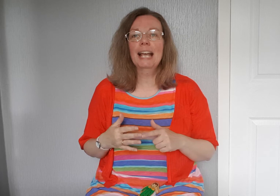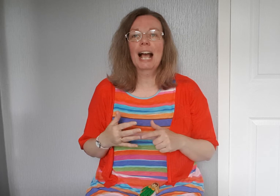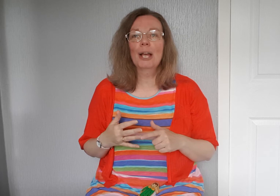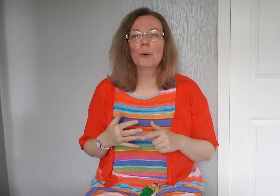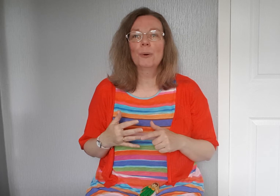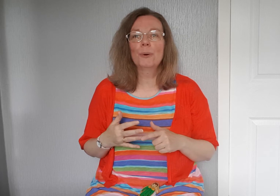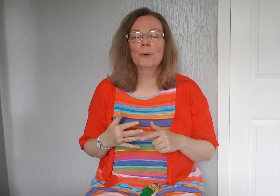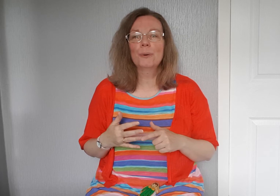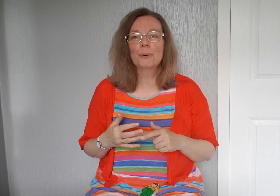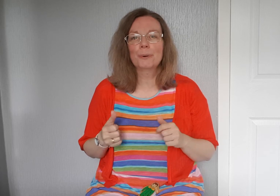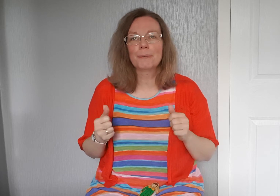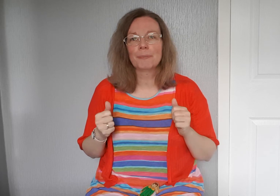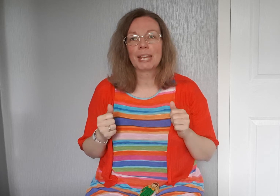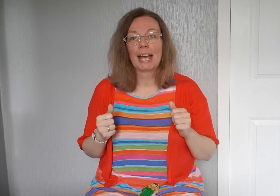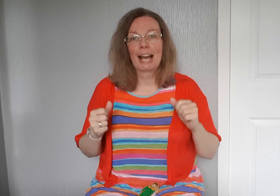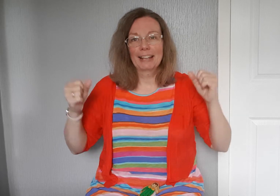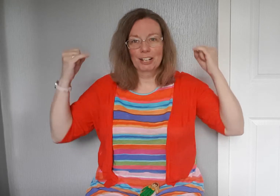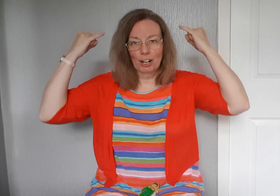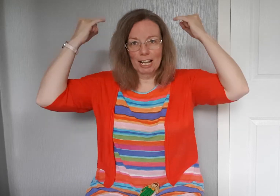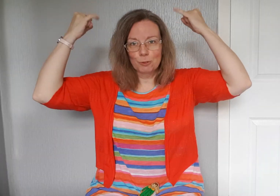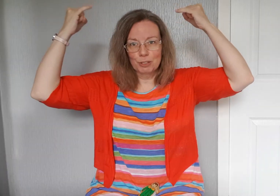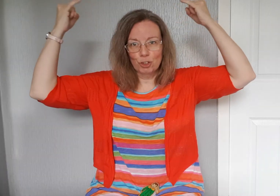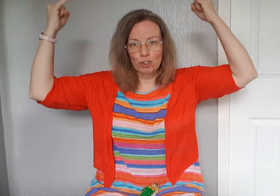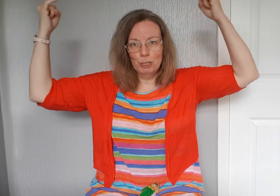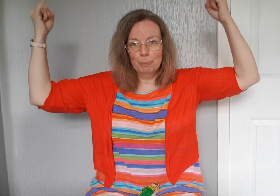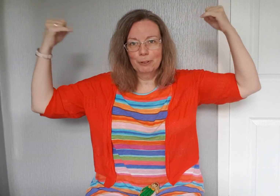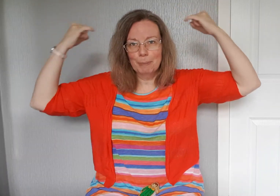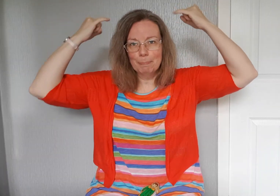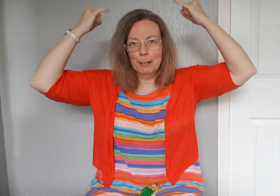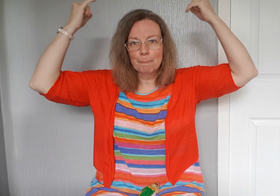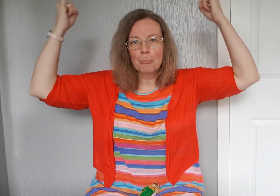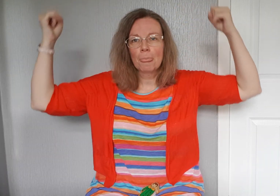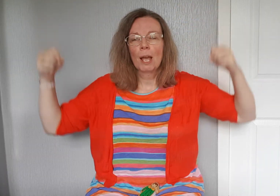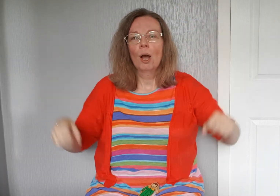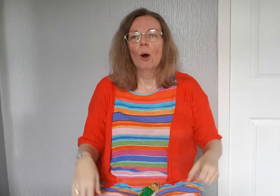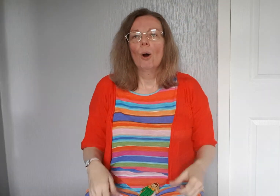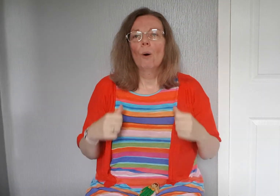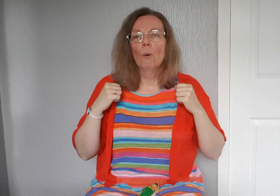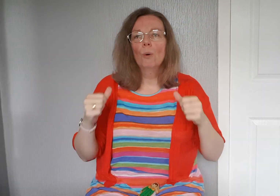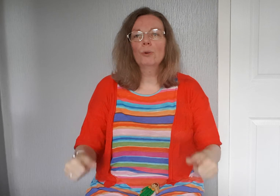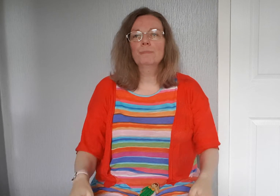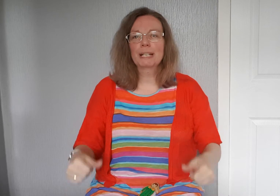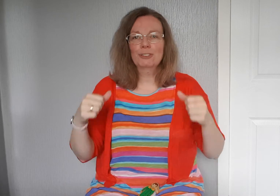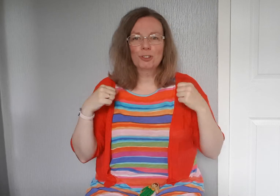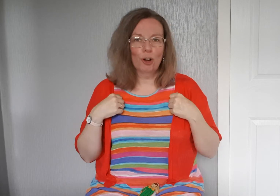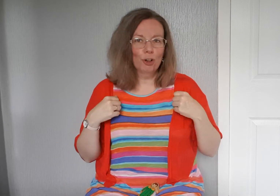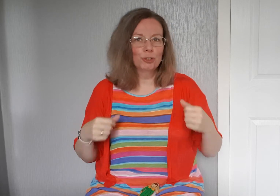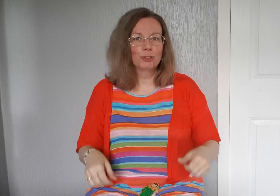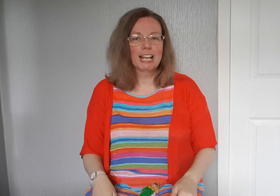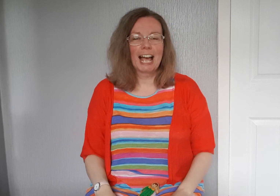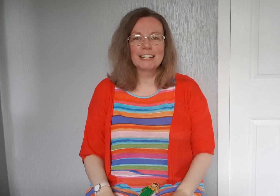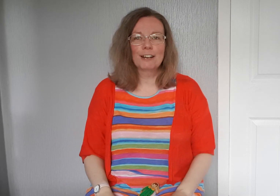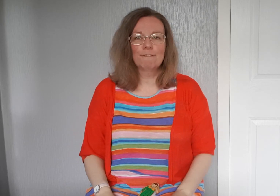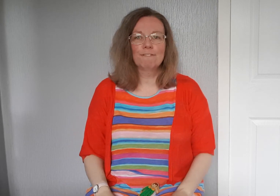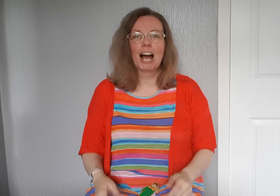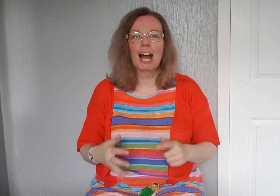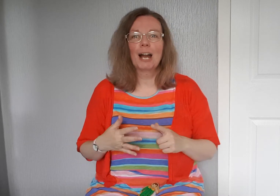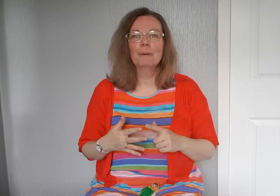-I-O. And then our last one's a sheep. Remember? Old MacDonald had a farm.